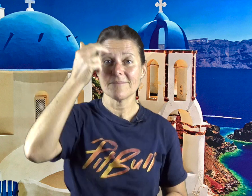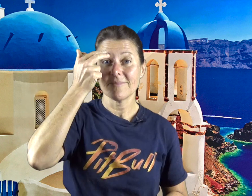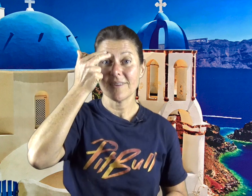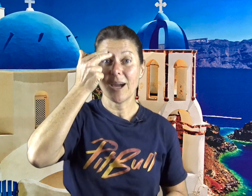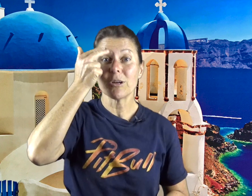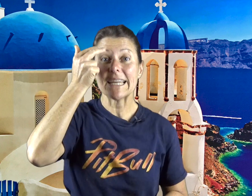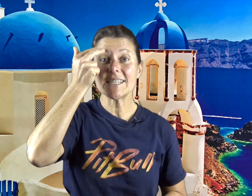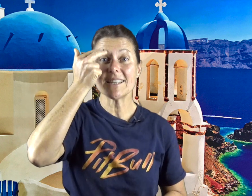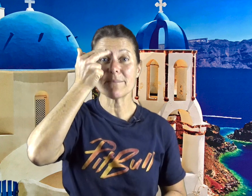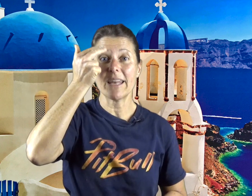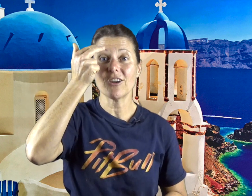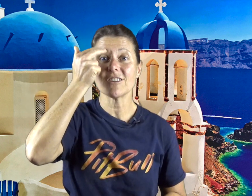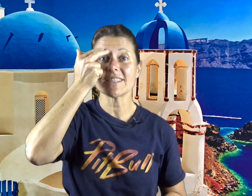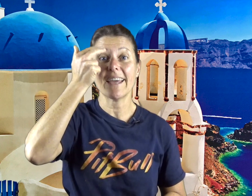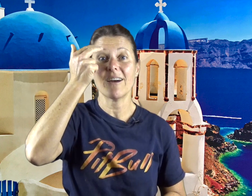I'm releasing this money curse now.